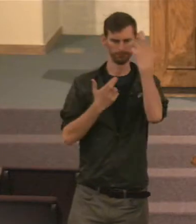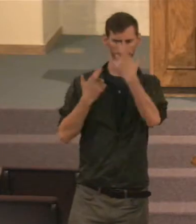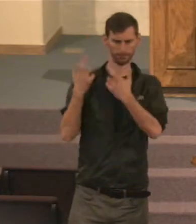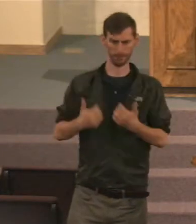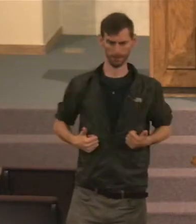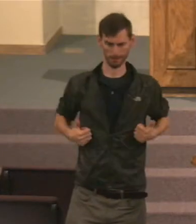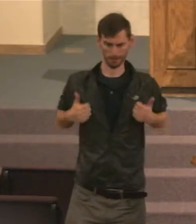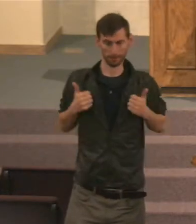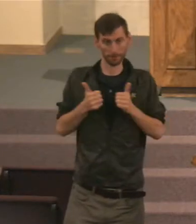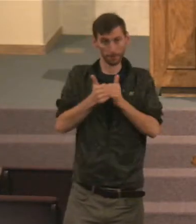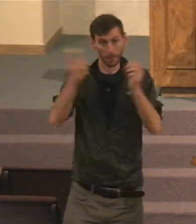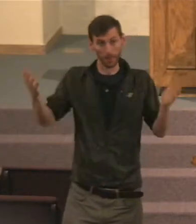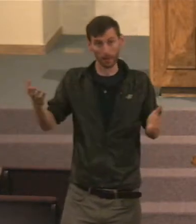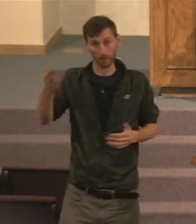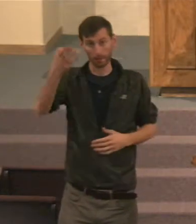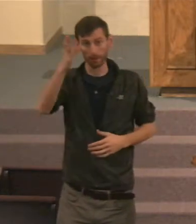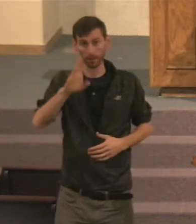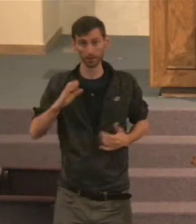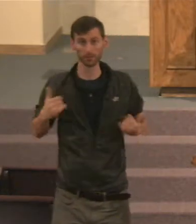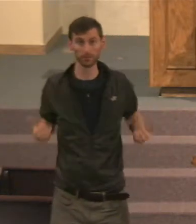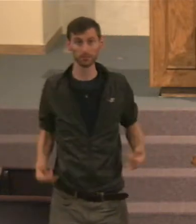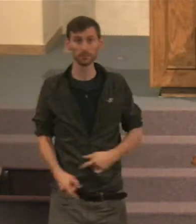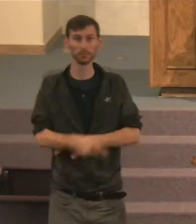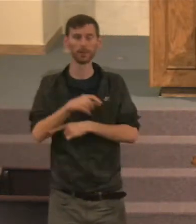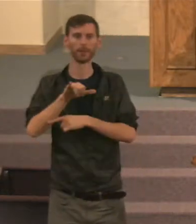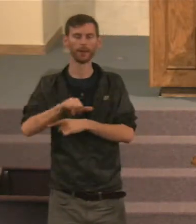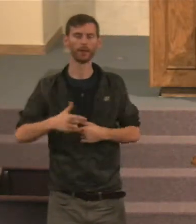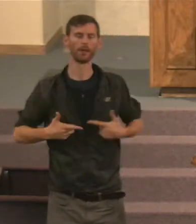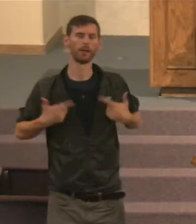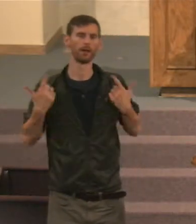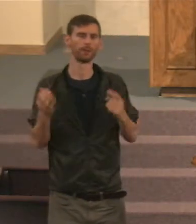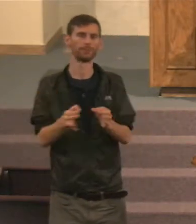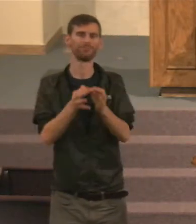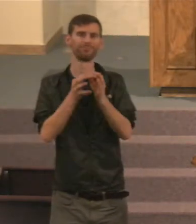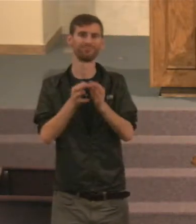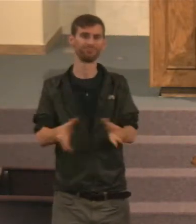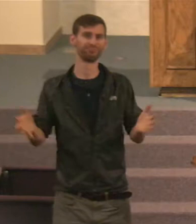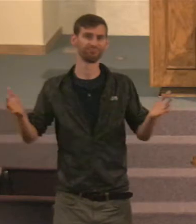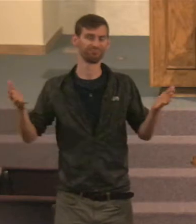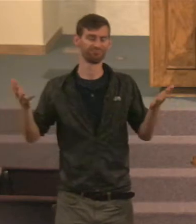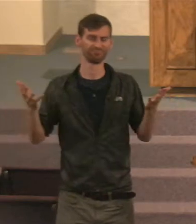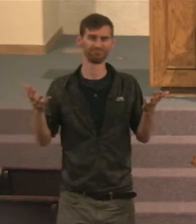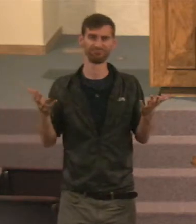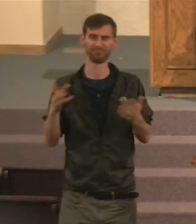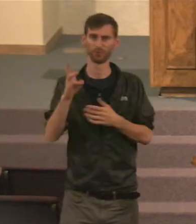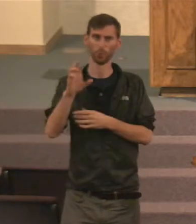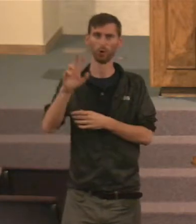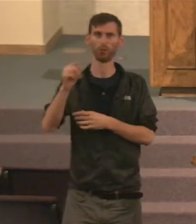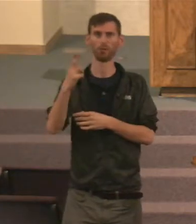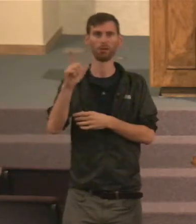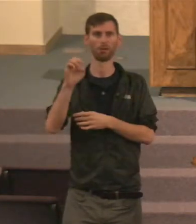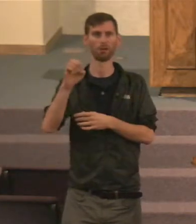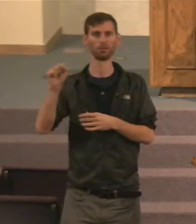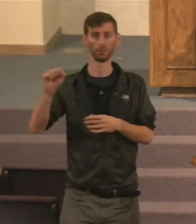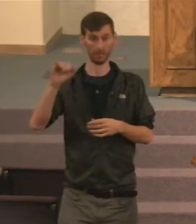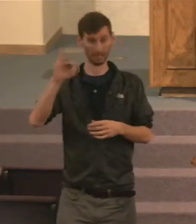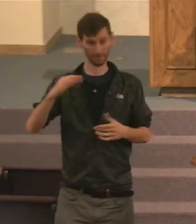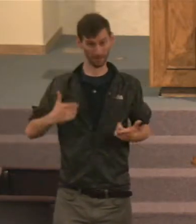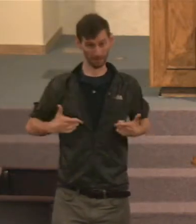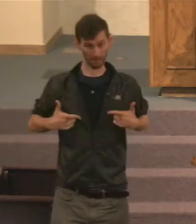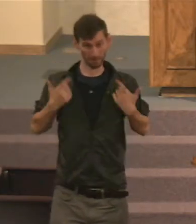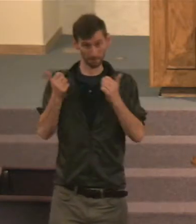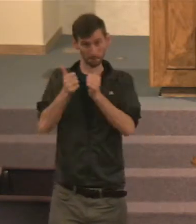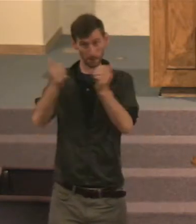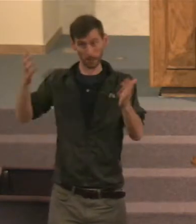today, Is a life that is vain, That's lived in vain. It's worthless, If you live your life,